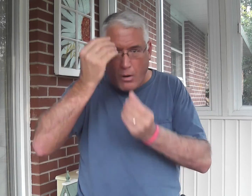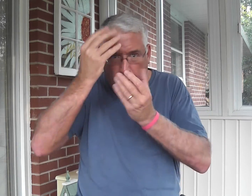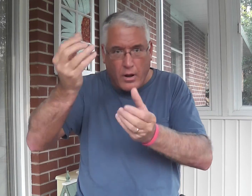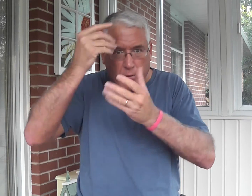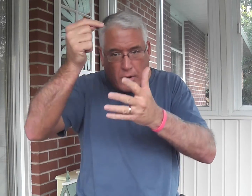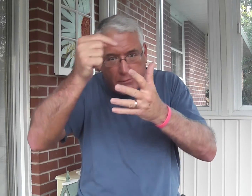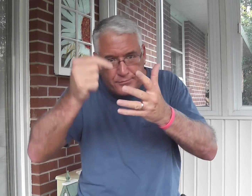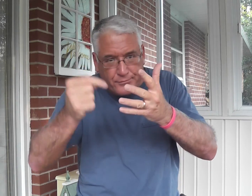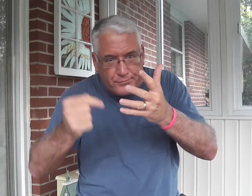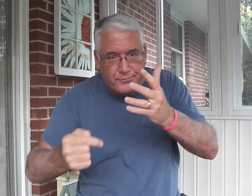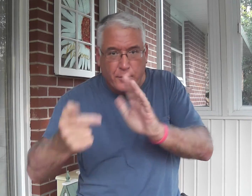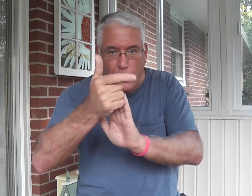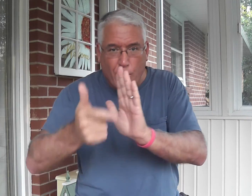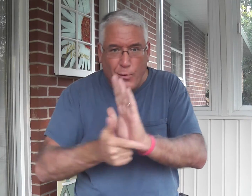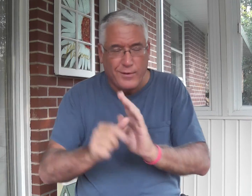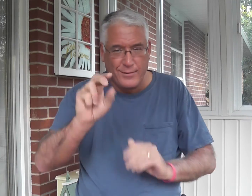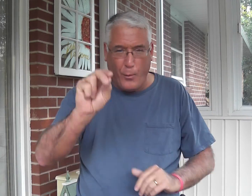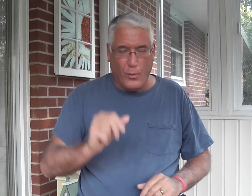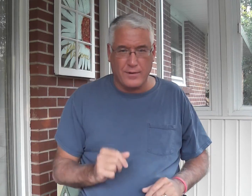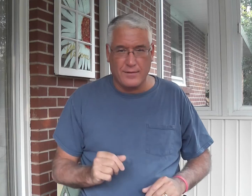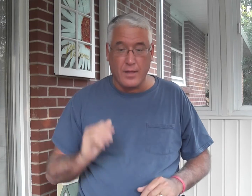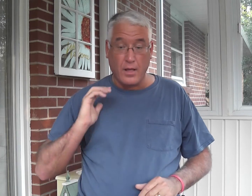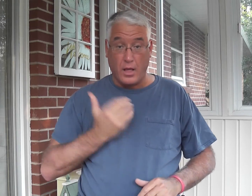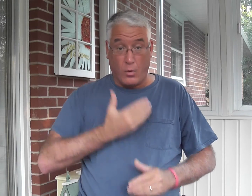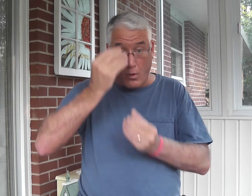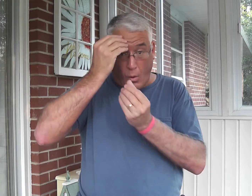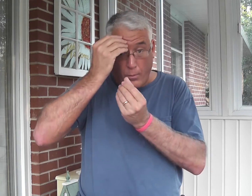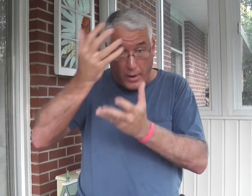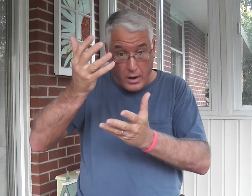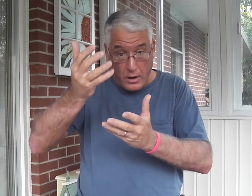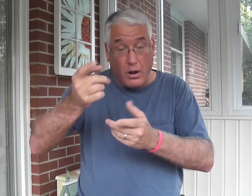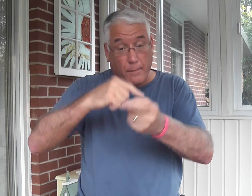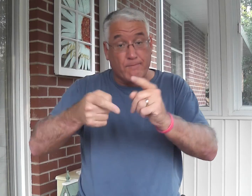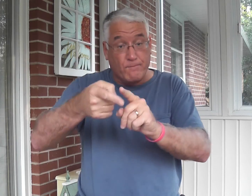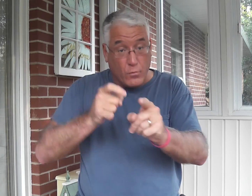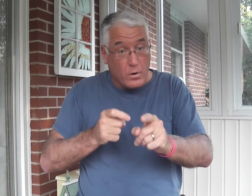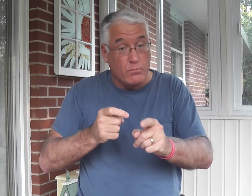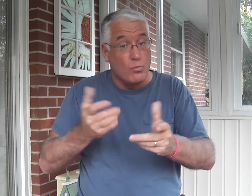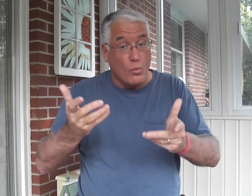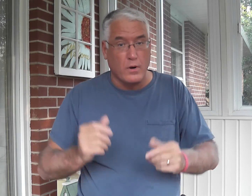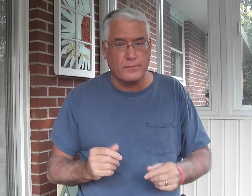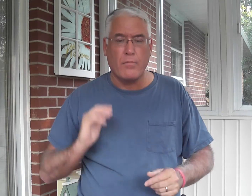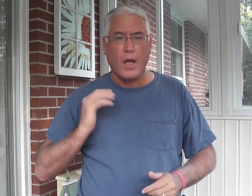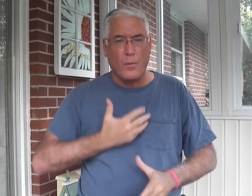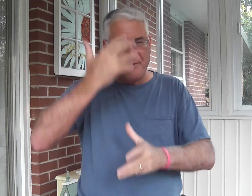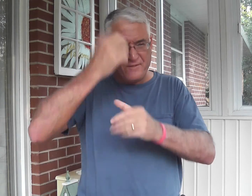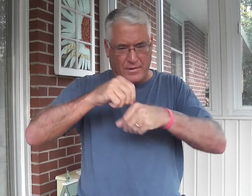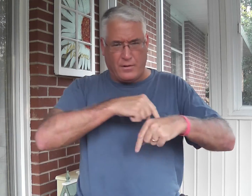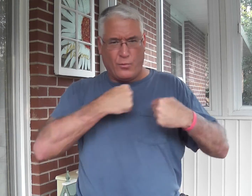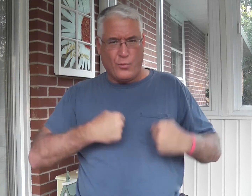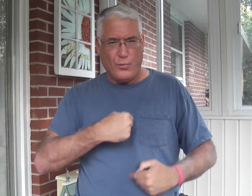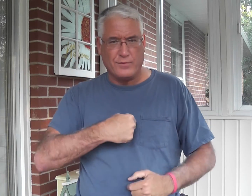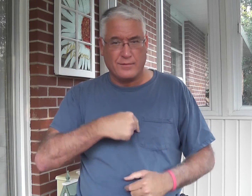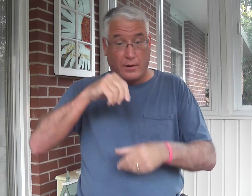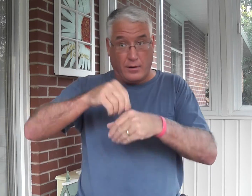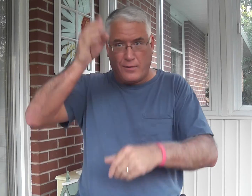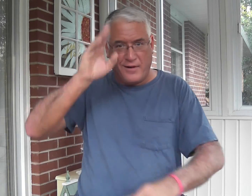does not expect us to obey all these laws. No, our obedience is from our